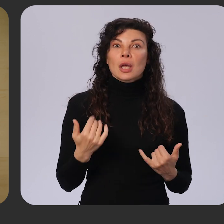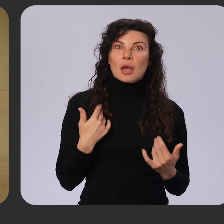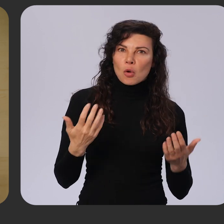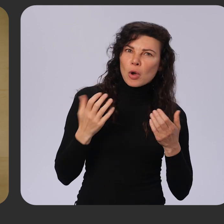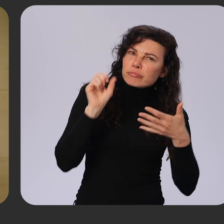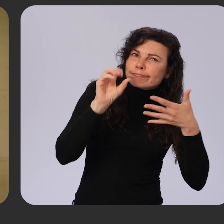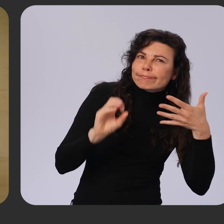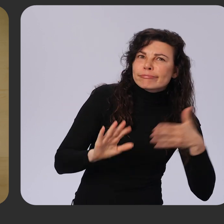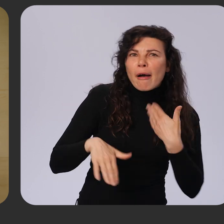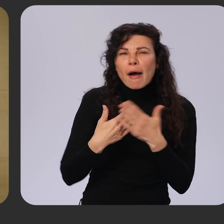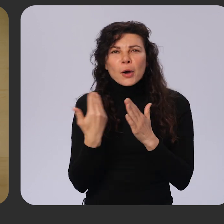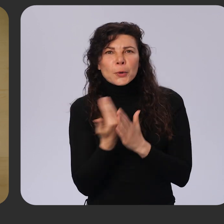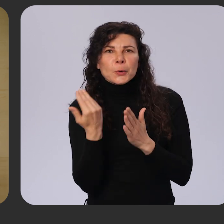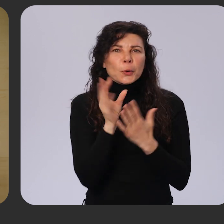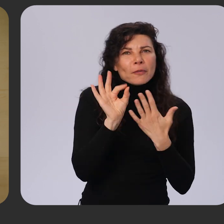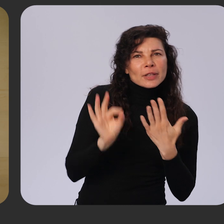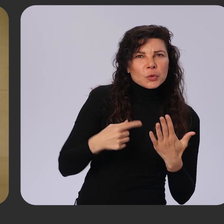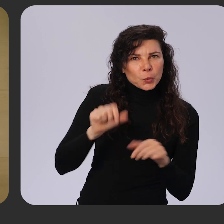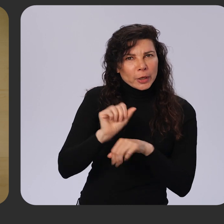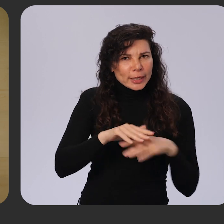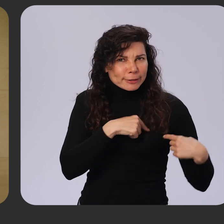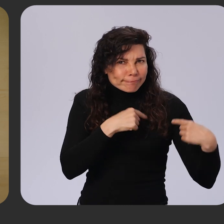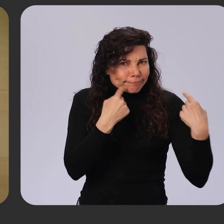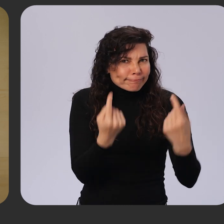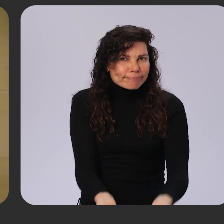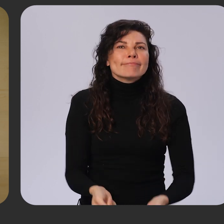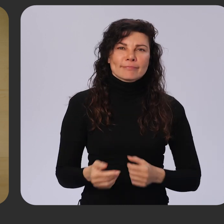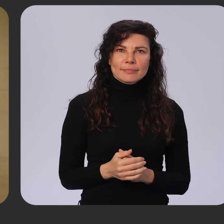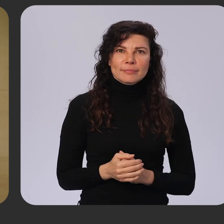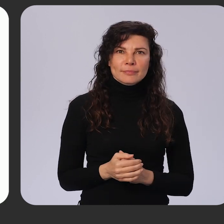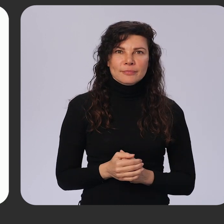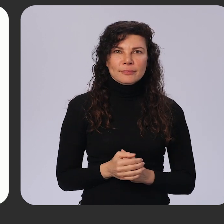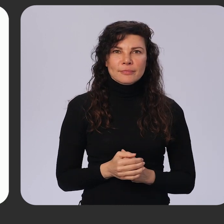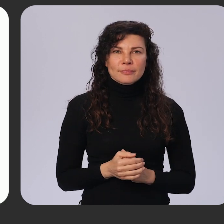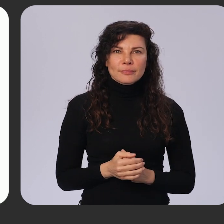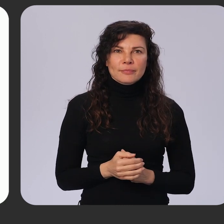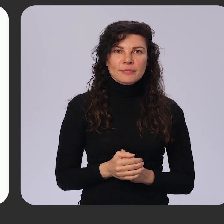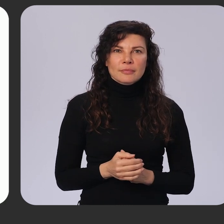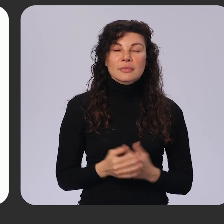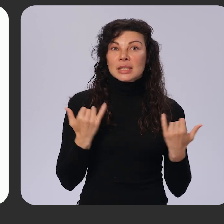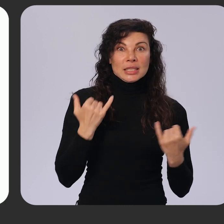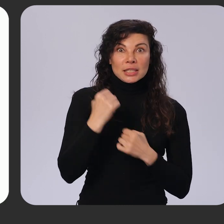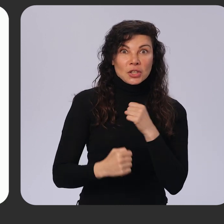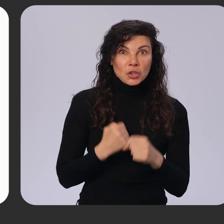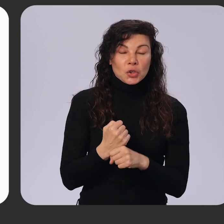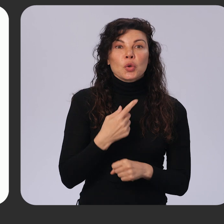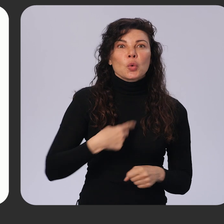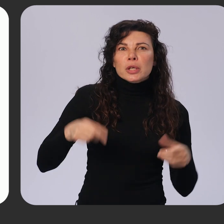all of the new features we've been working on since the last time you heard from us. This year, we're working on tools to